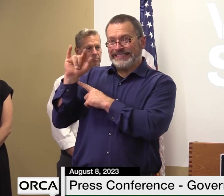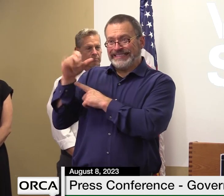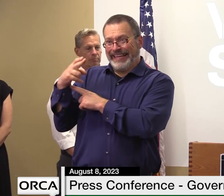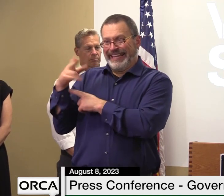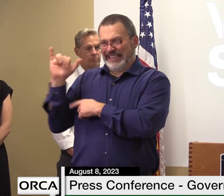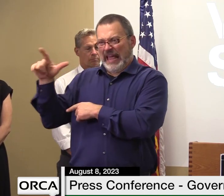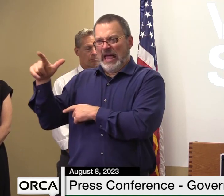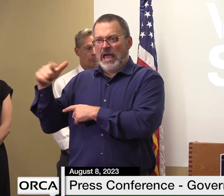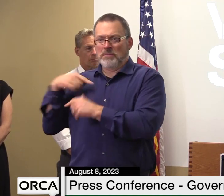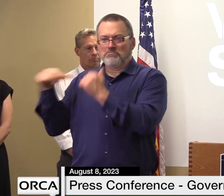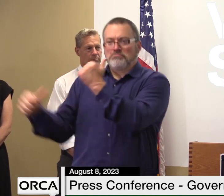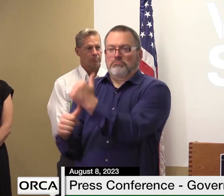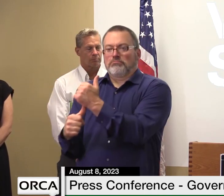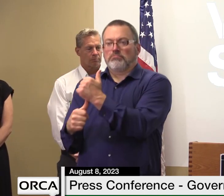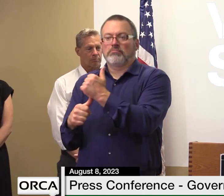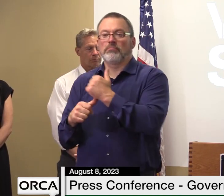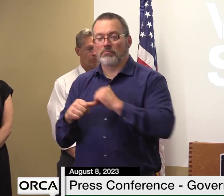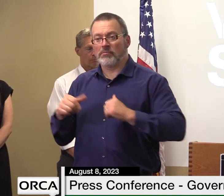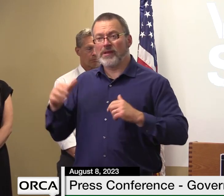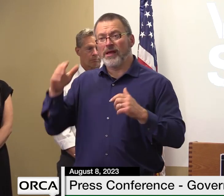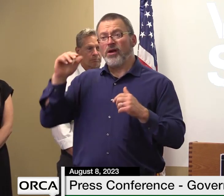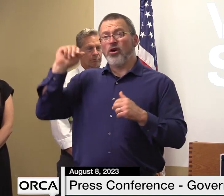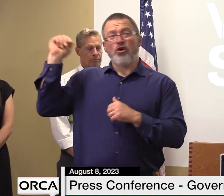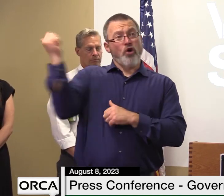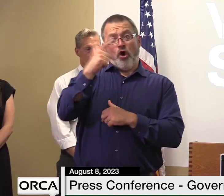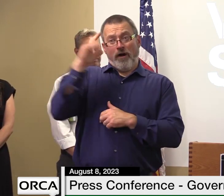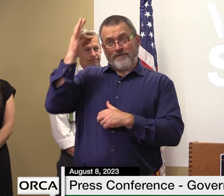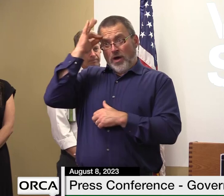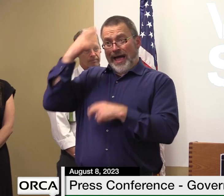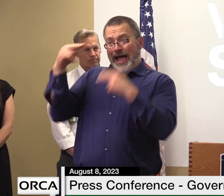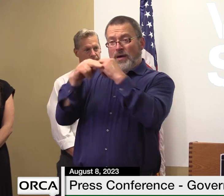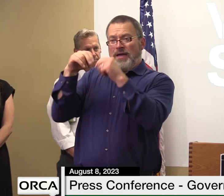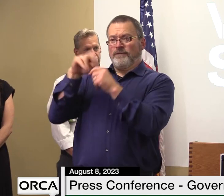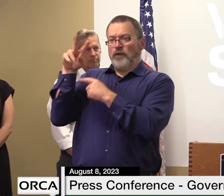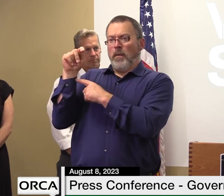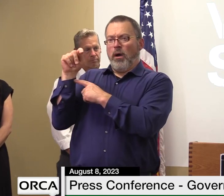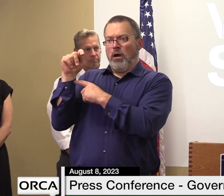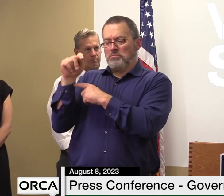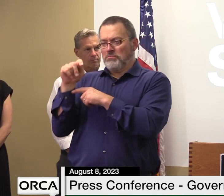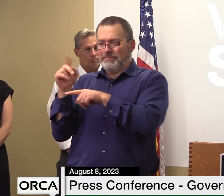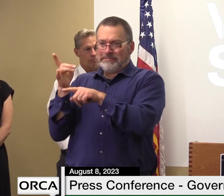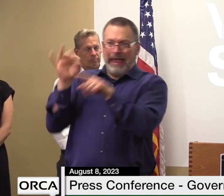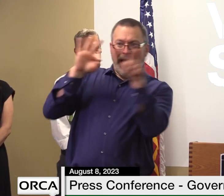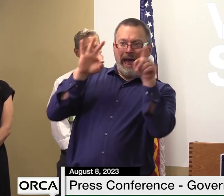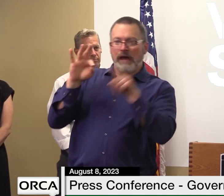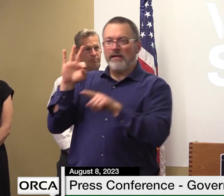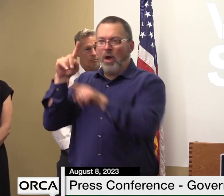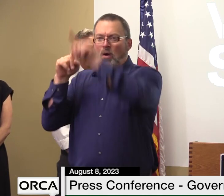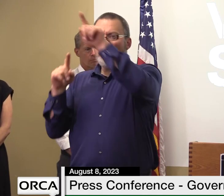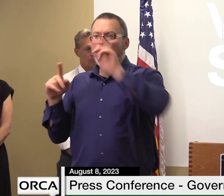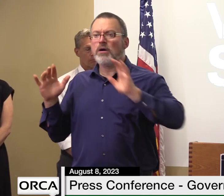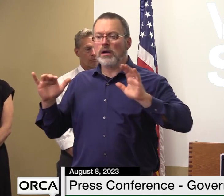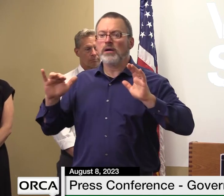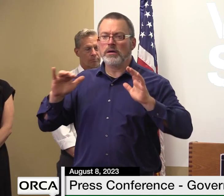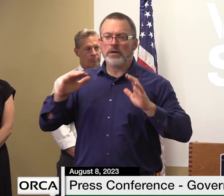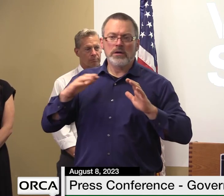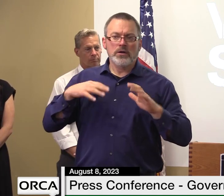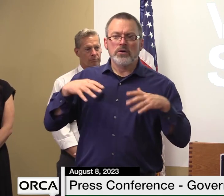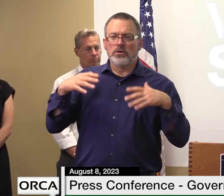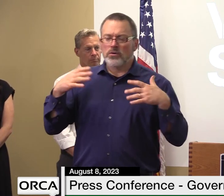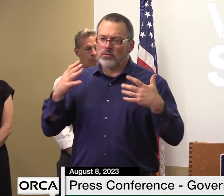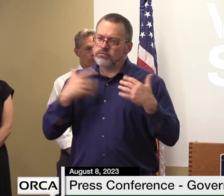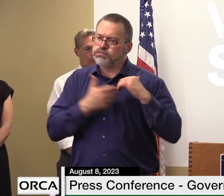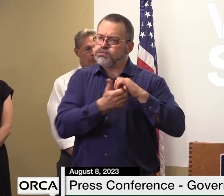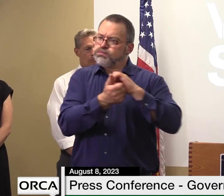and all of federal highway both in dc and vermont i will emphasize that working with the states to help people reassemble their